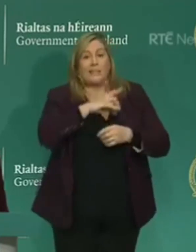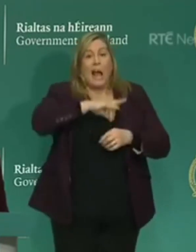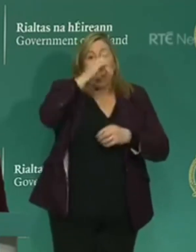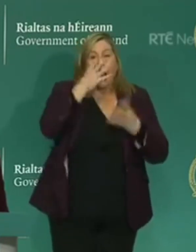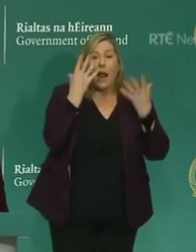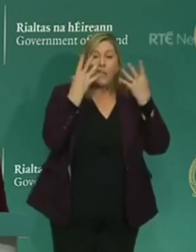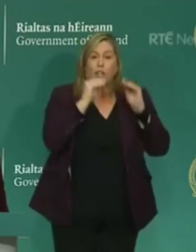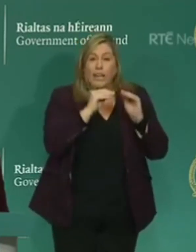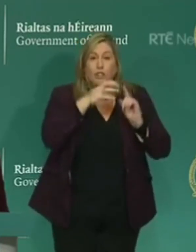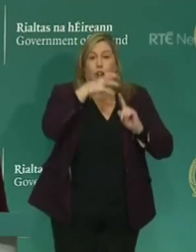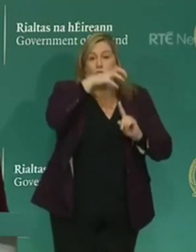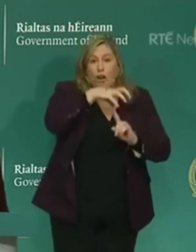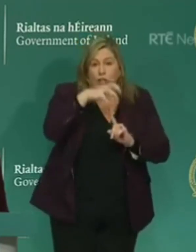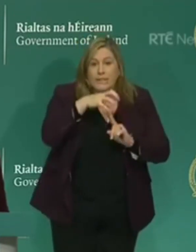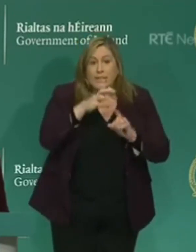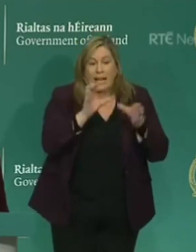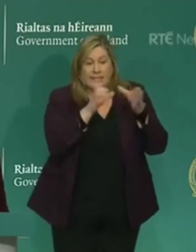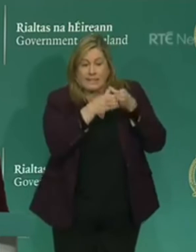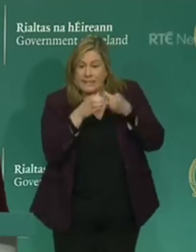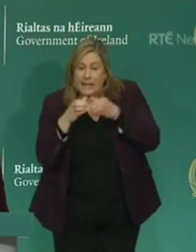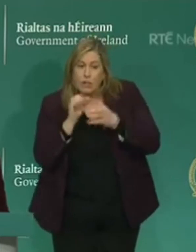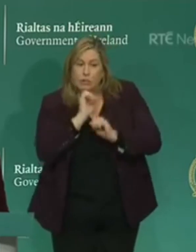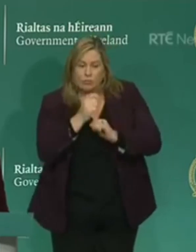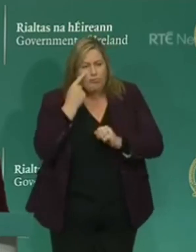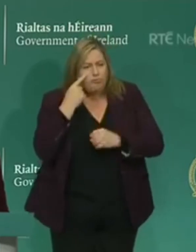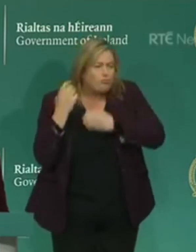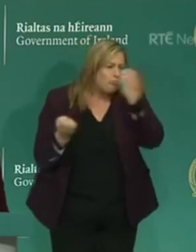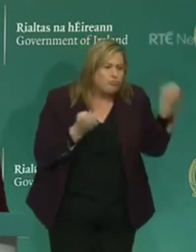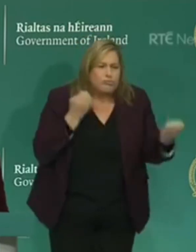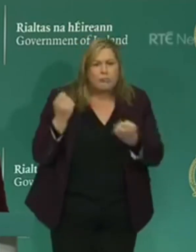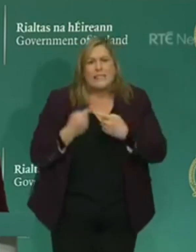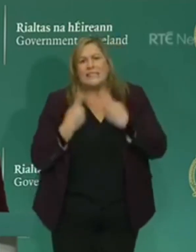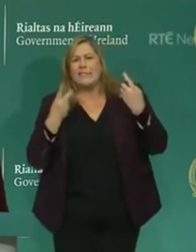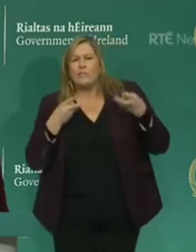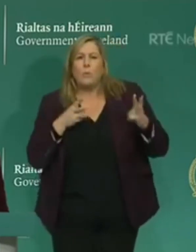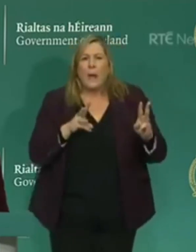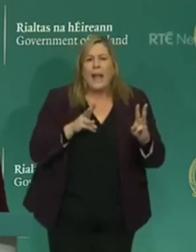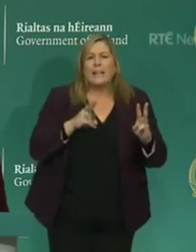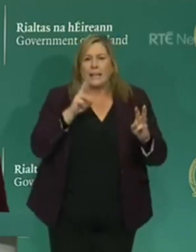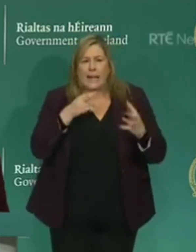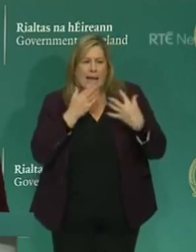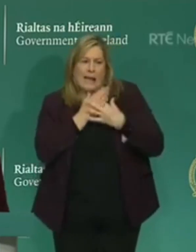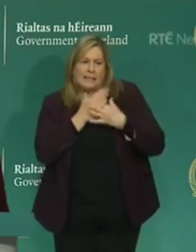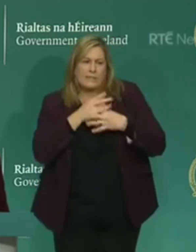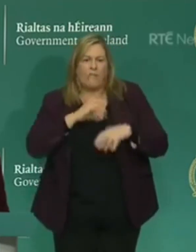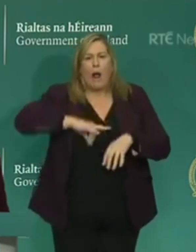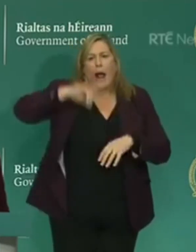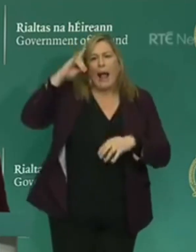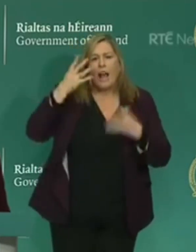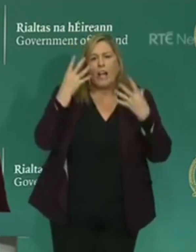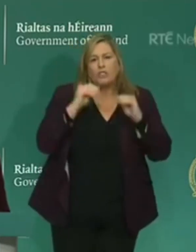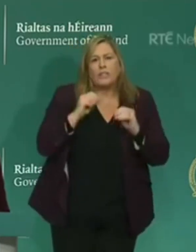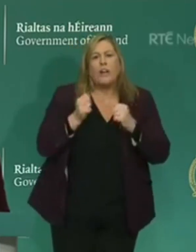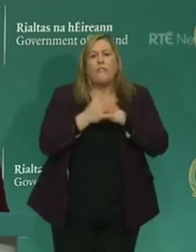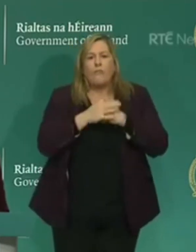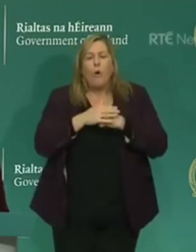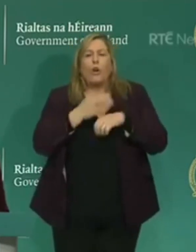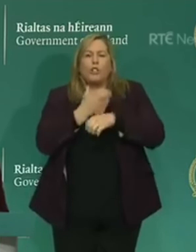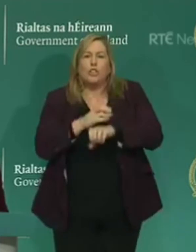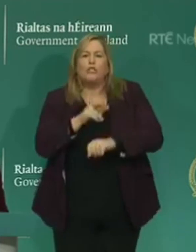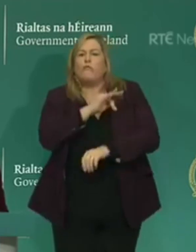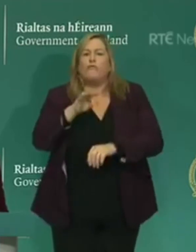Education Sector to explore ways of assisting access to higher education for students from underrepresented groups.